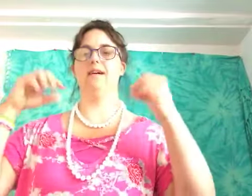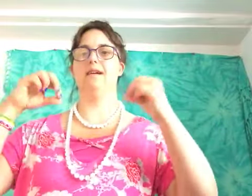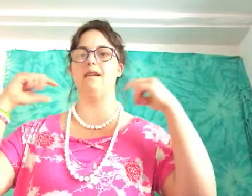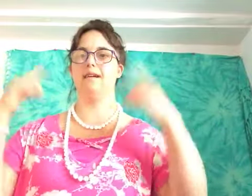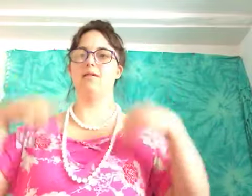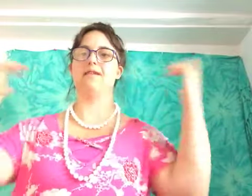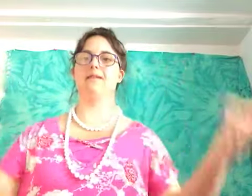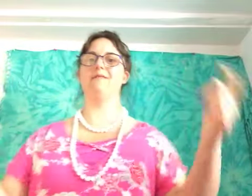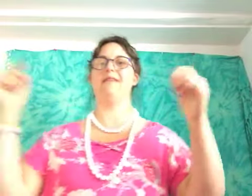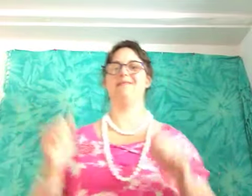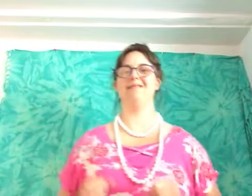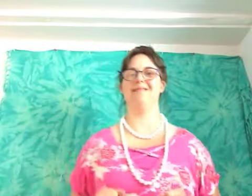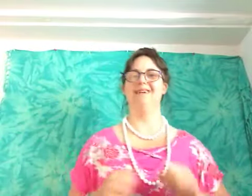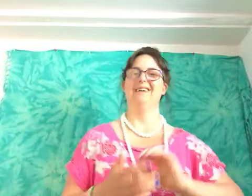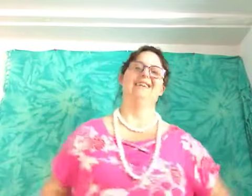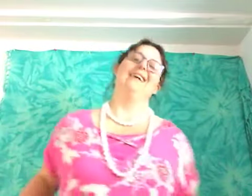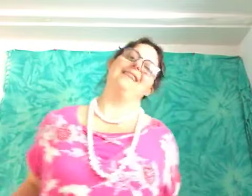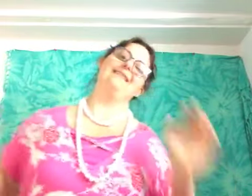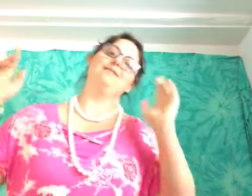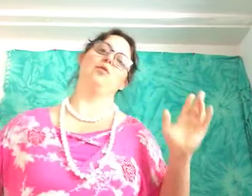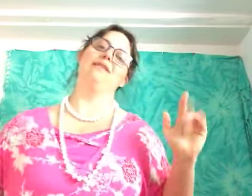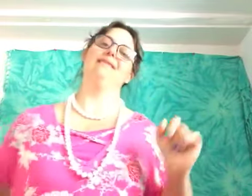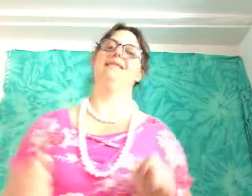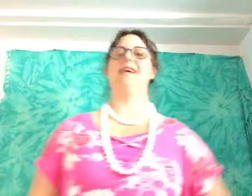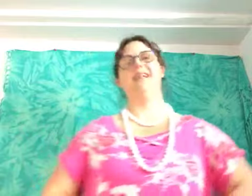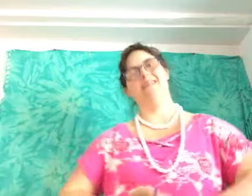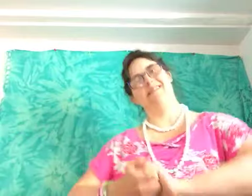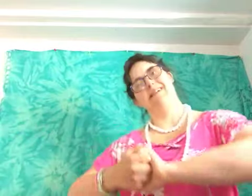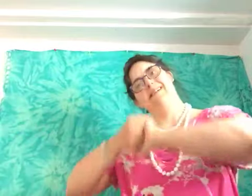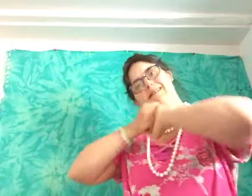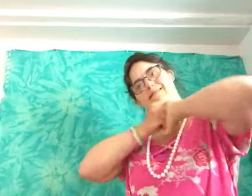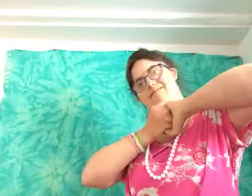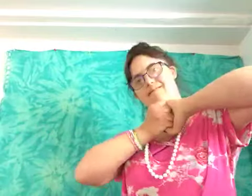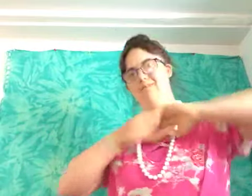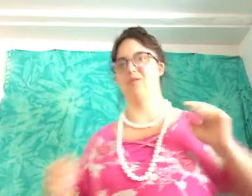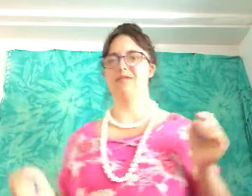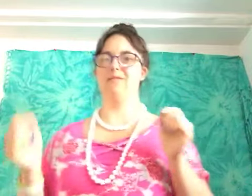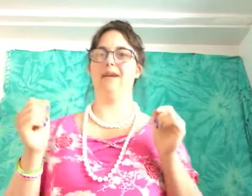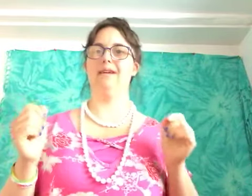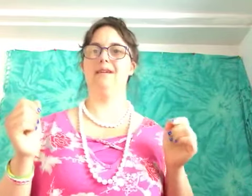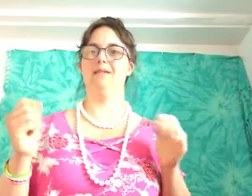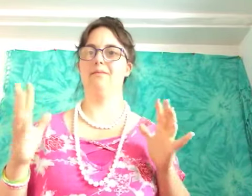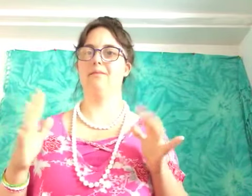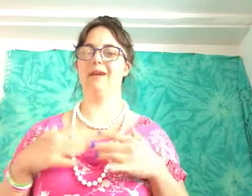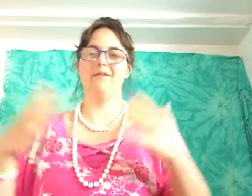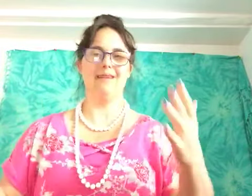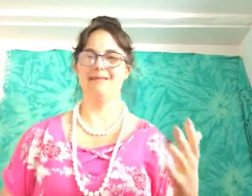you're watching their videos so that's important and it's important to make make friends